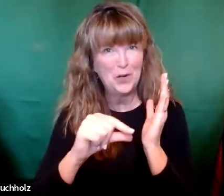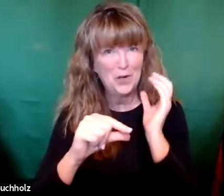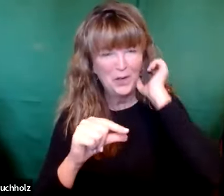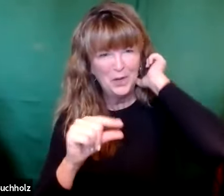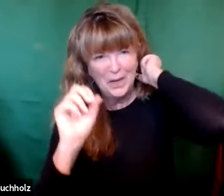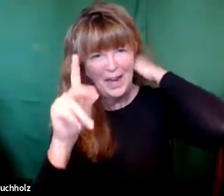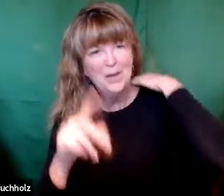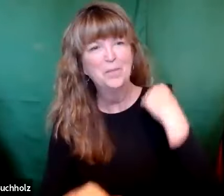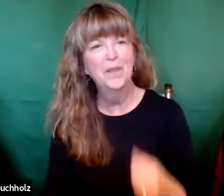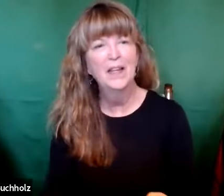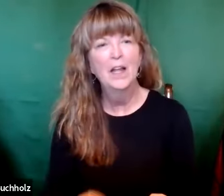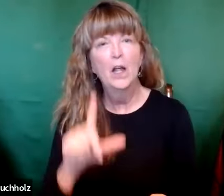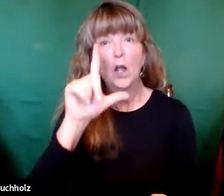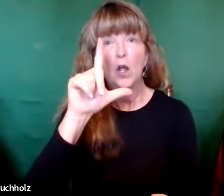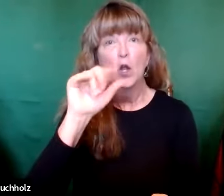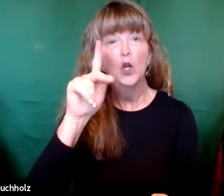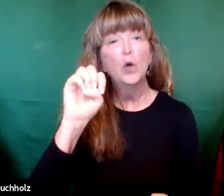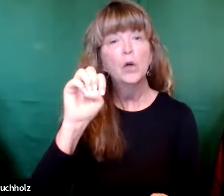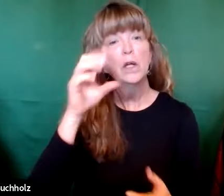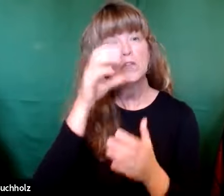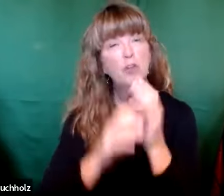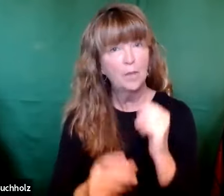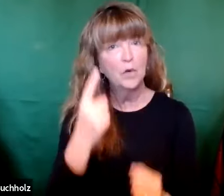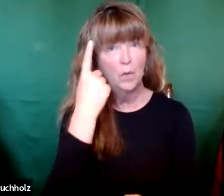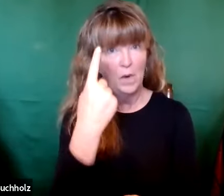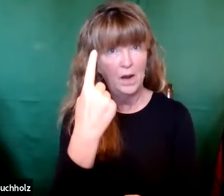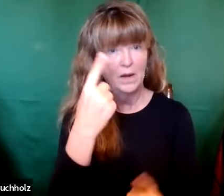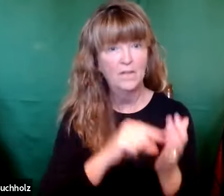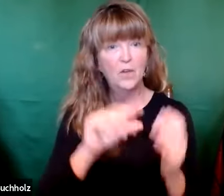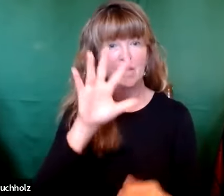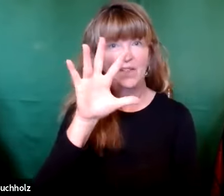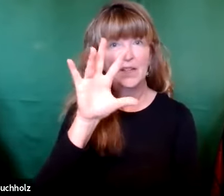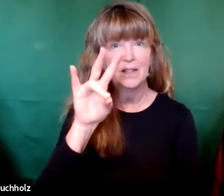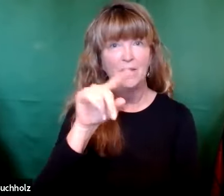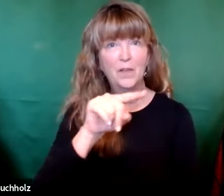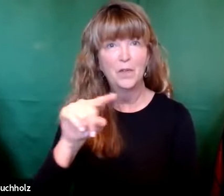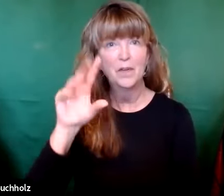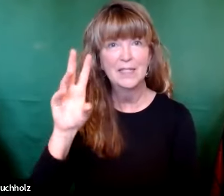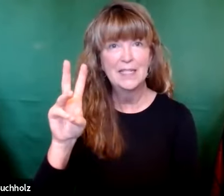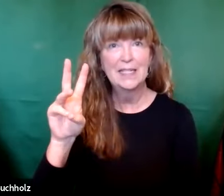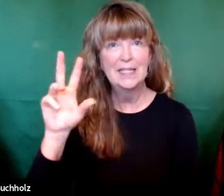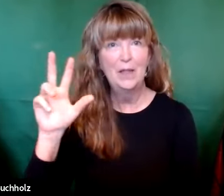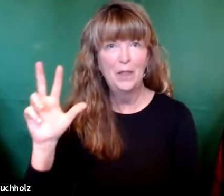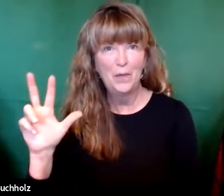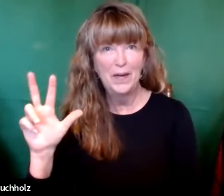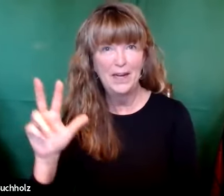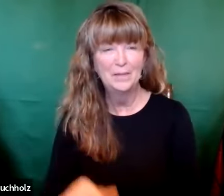And I want you to remember the words in this scripture, okay? This is Luke chapter 1, verses 57 through